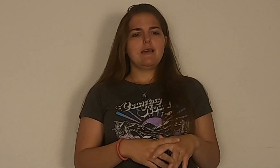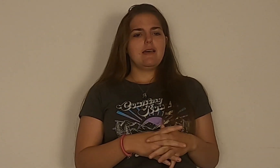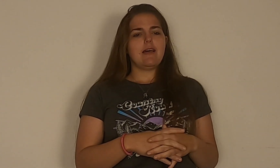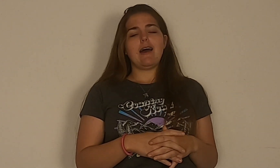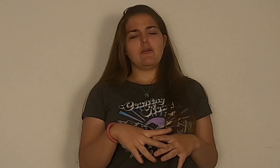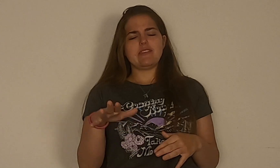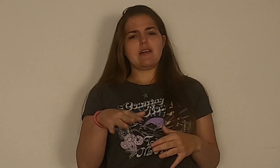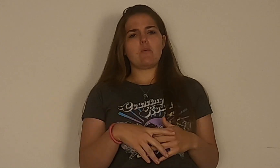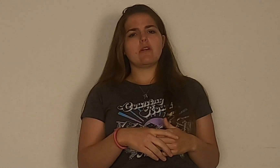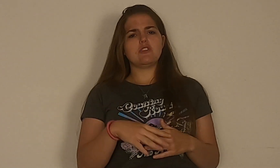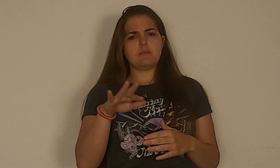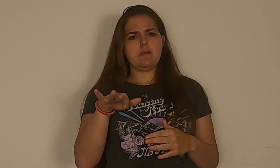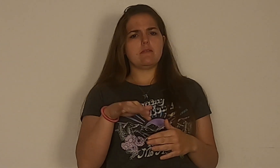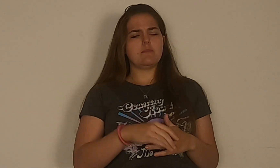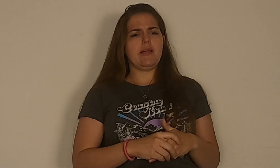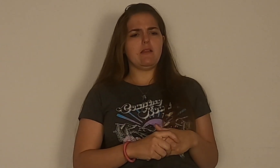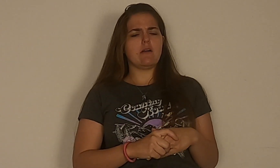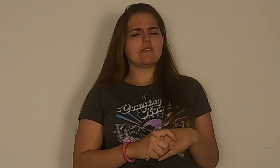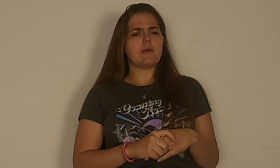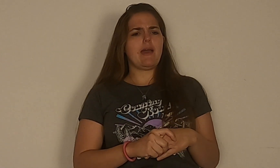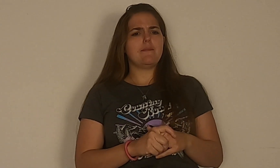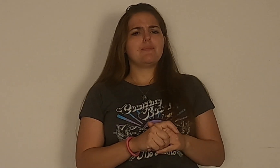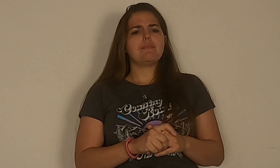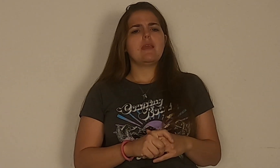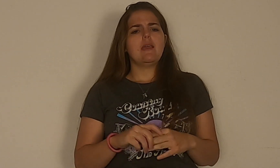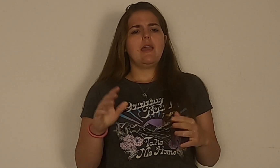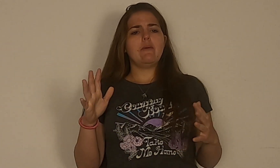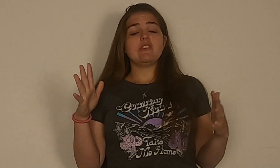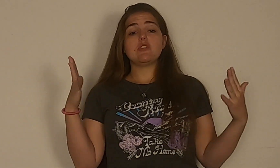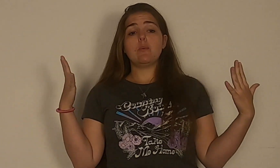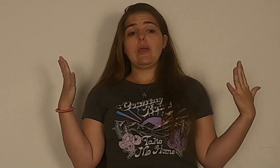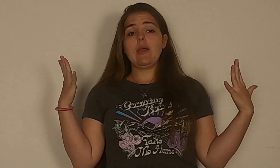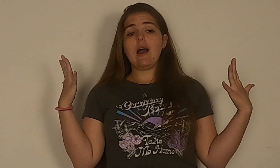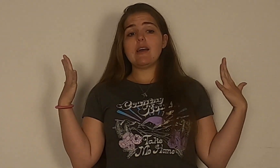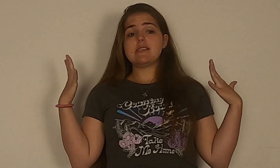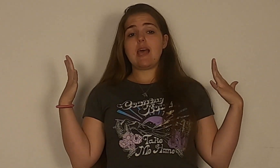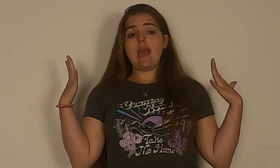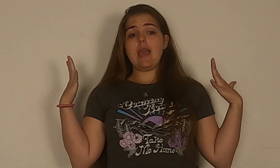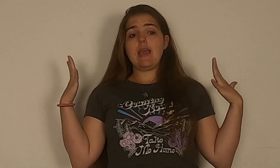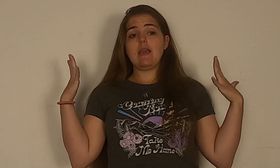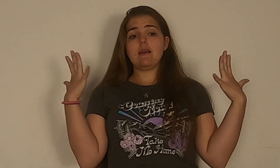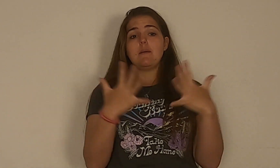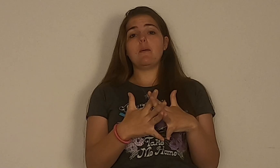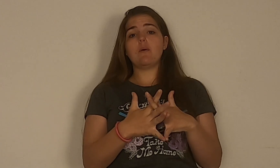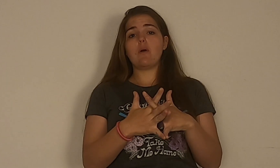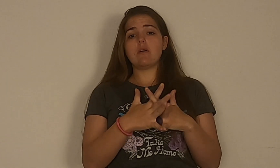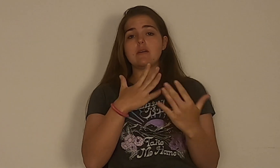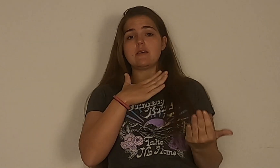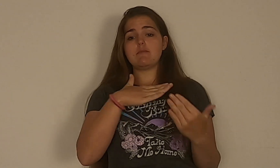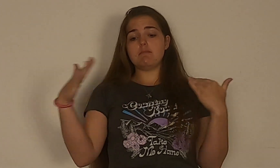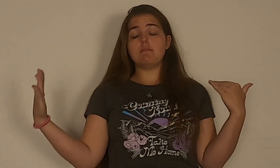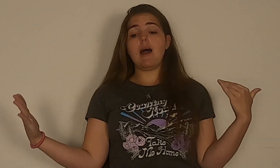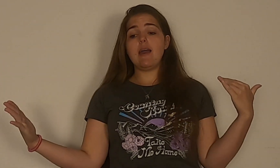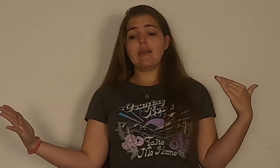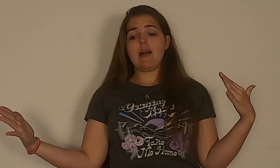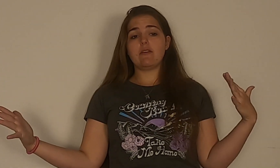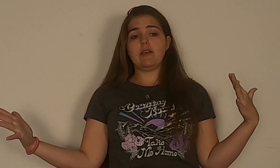I know that's not a word just play along it's okay. Anyway so we got a my calorie